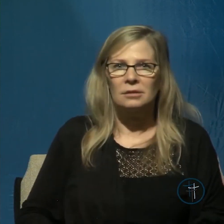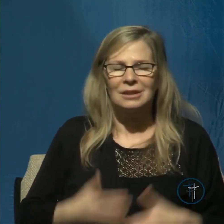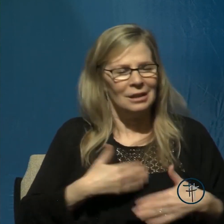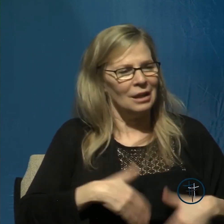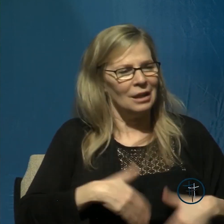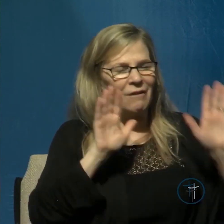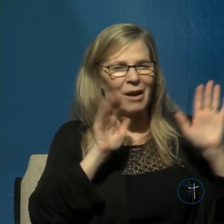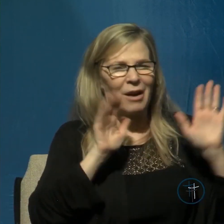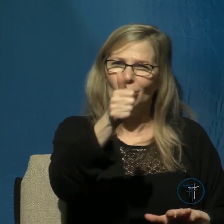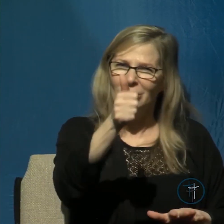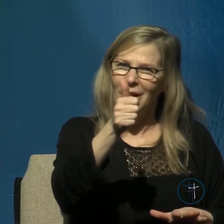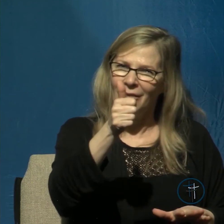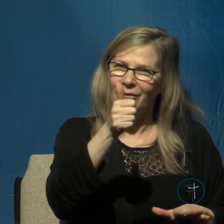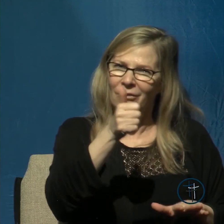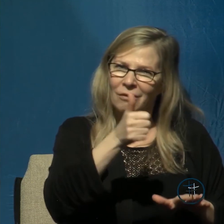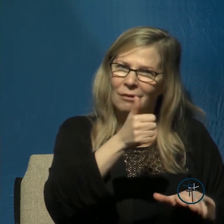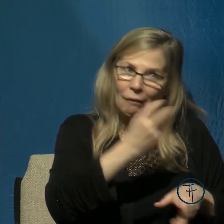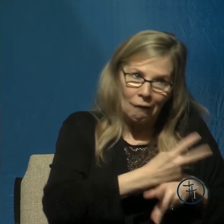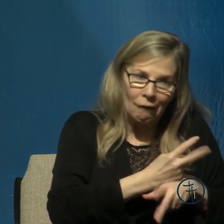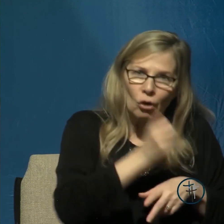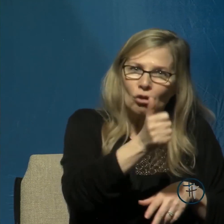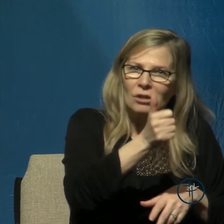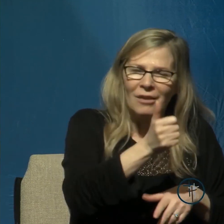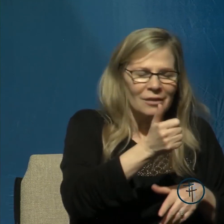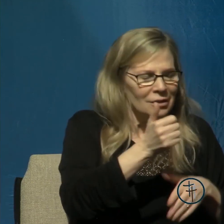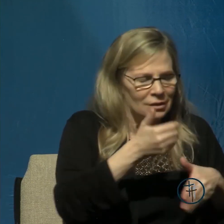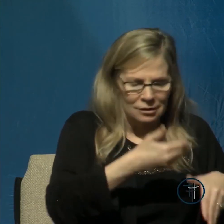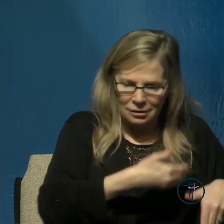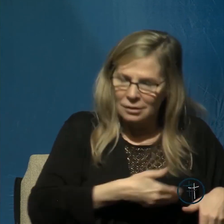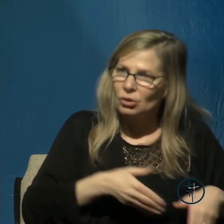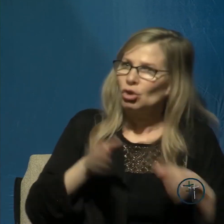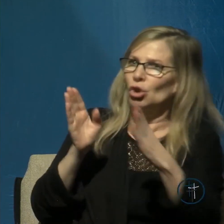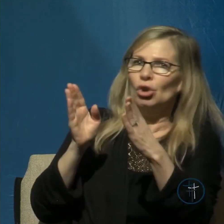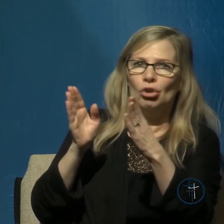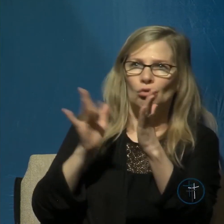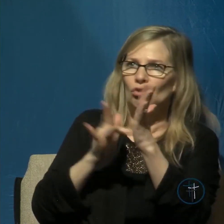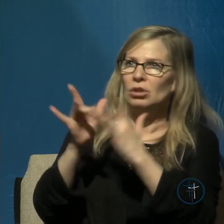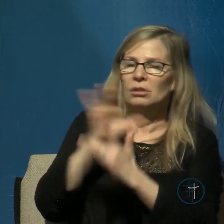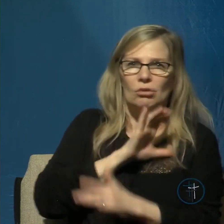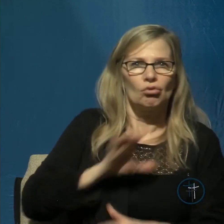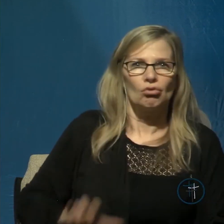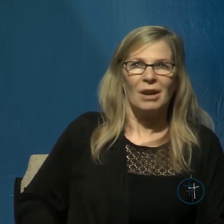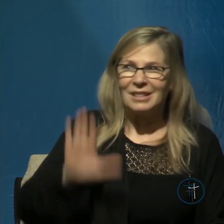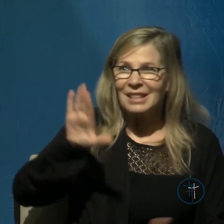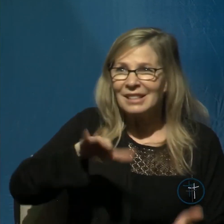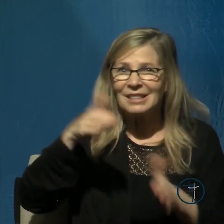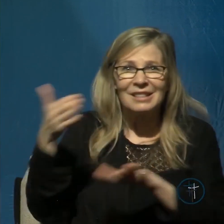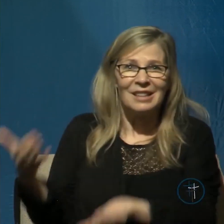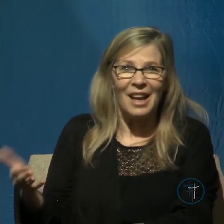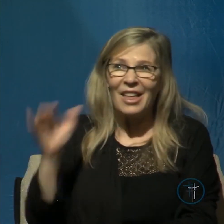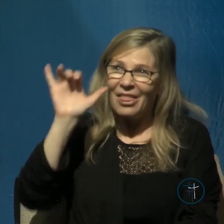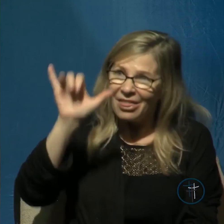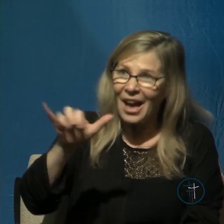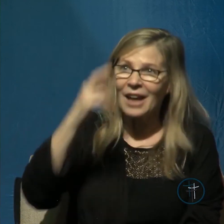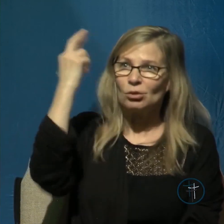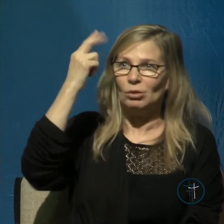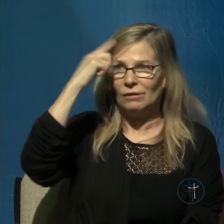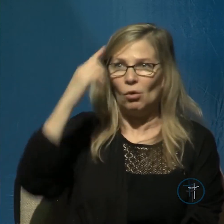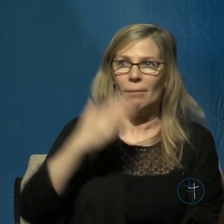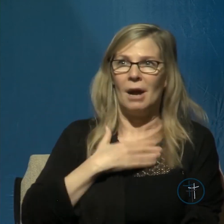-centeredness and turn to Christ and his death as the sole basis for your salvation there is nothing else there is no other name